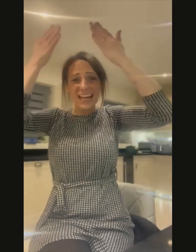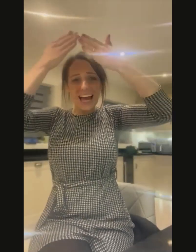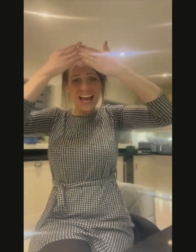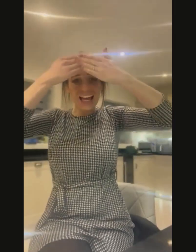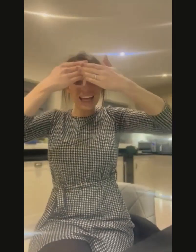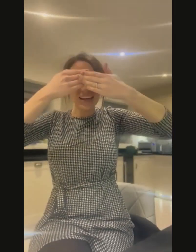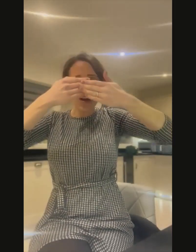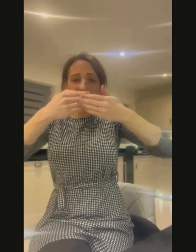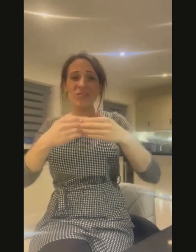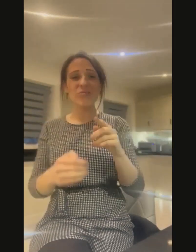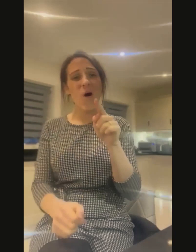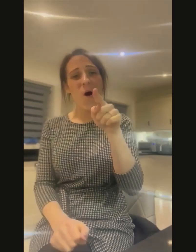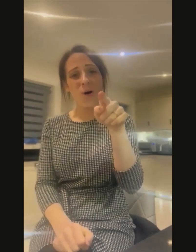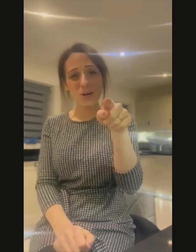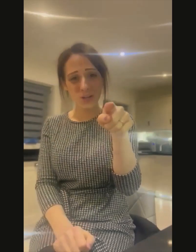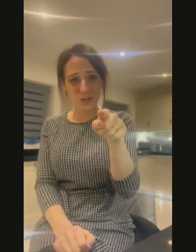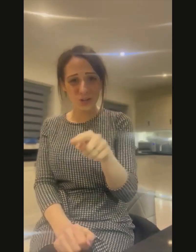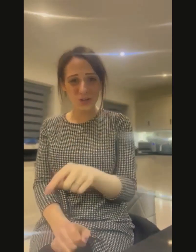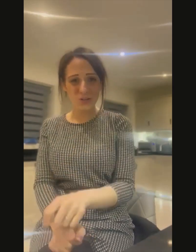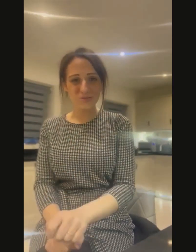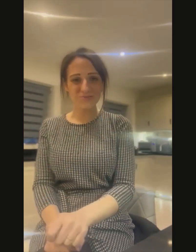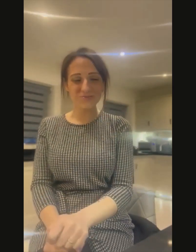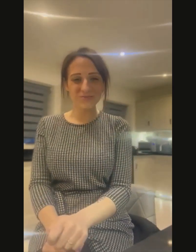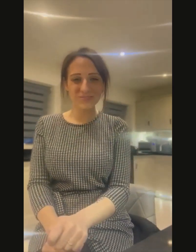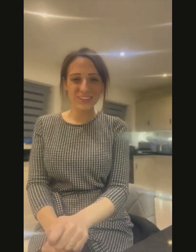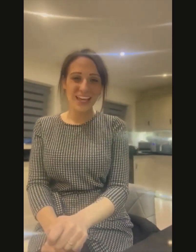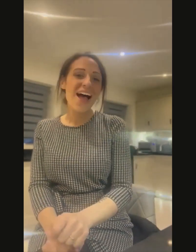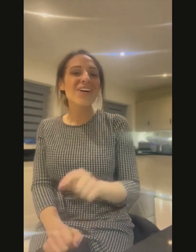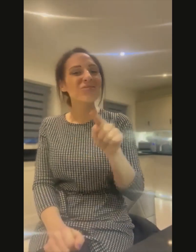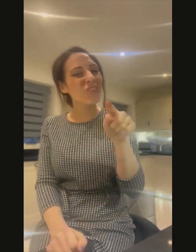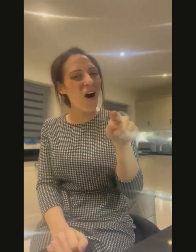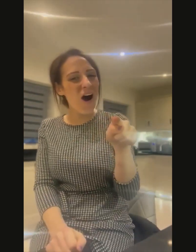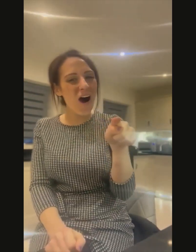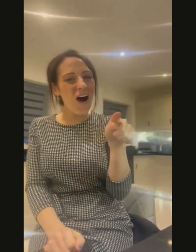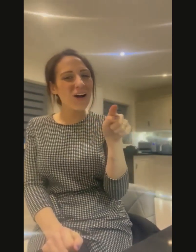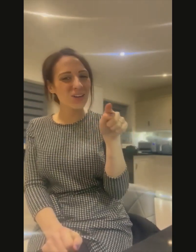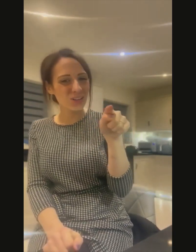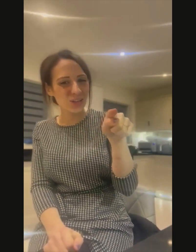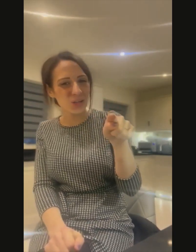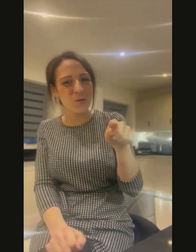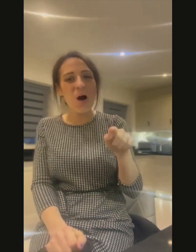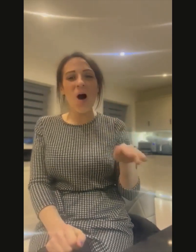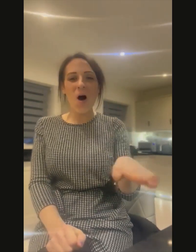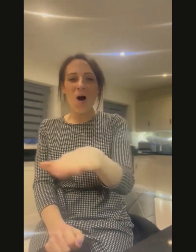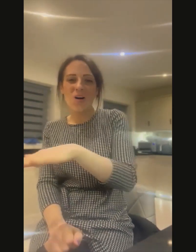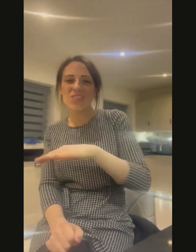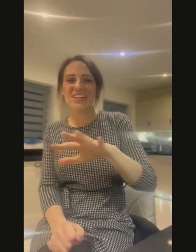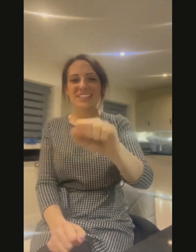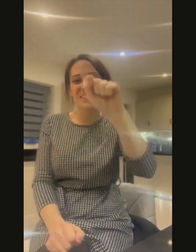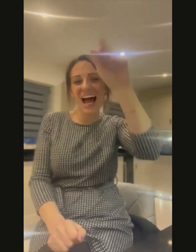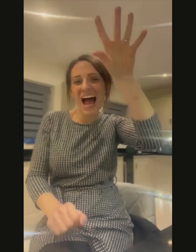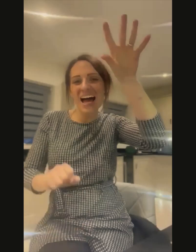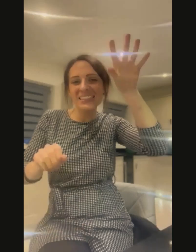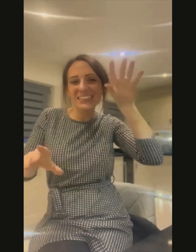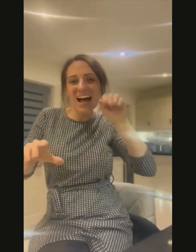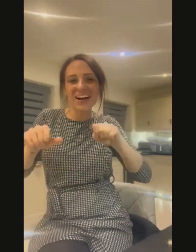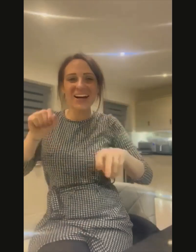For you, for you All the stars are coming